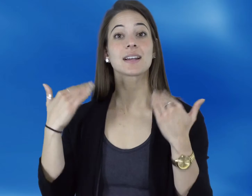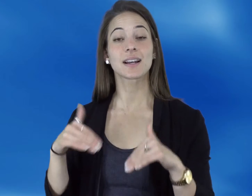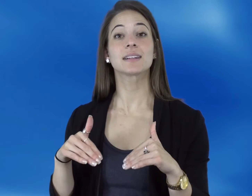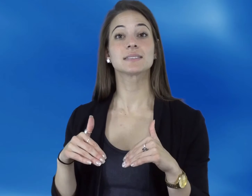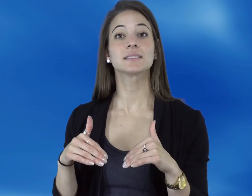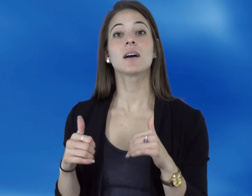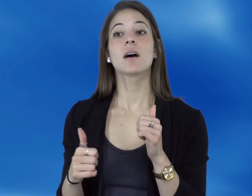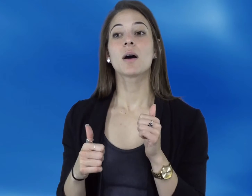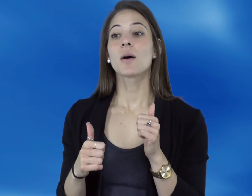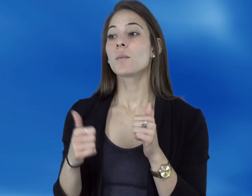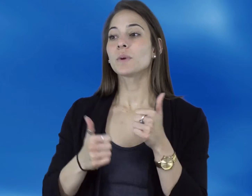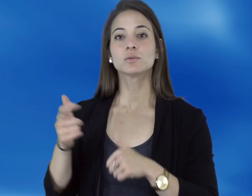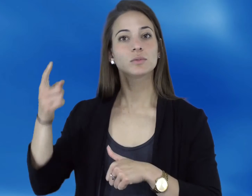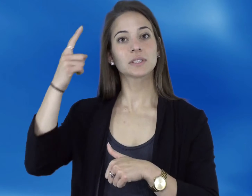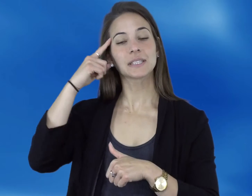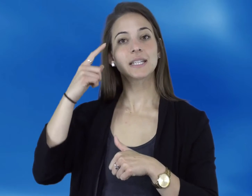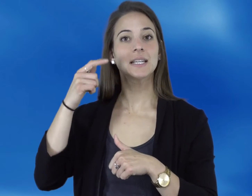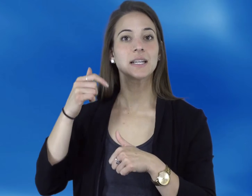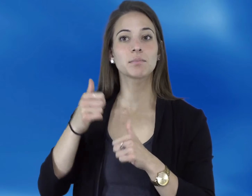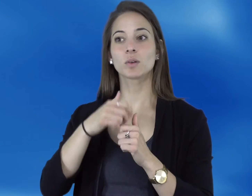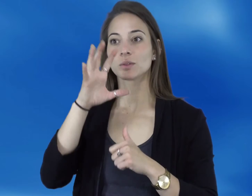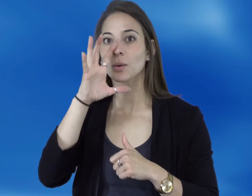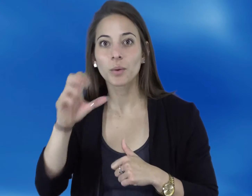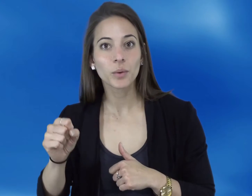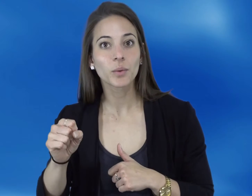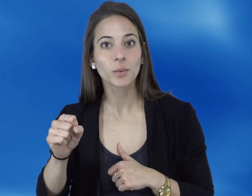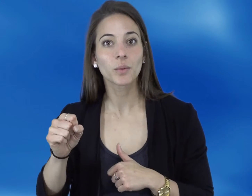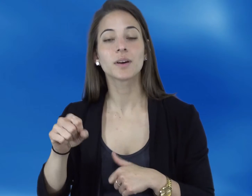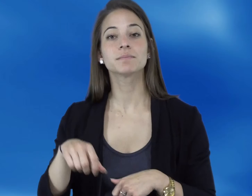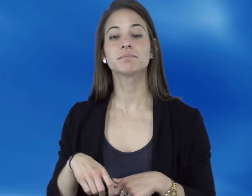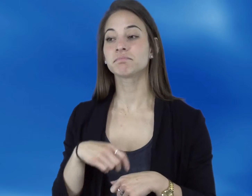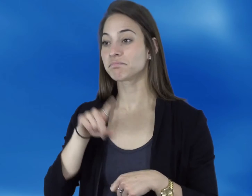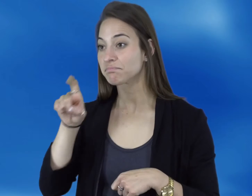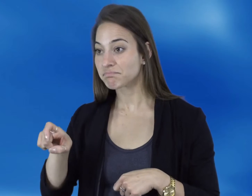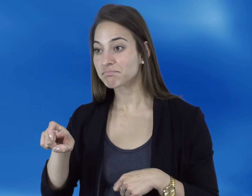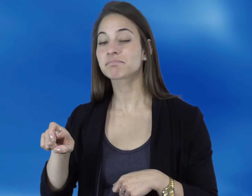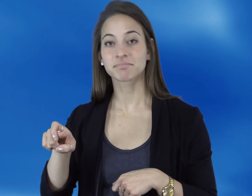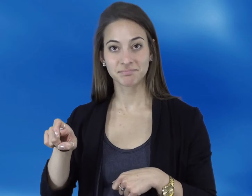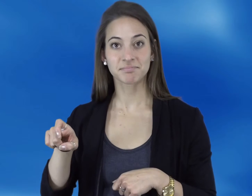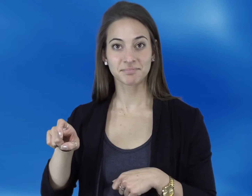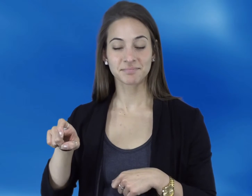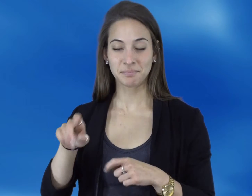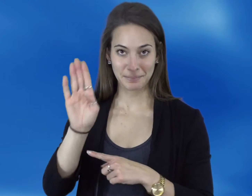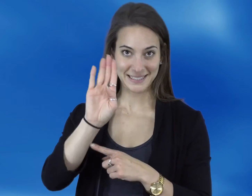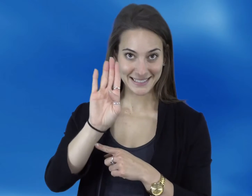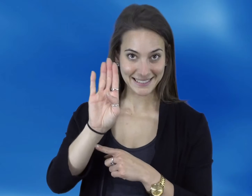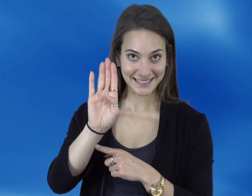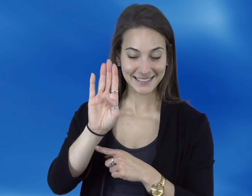Next, I asked the participants which sample they felt was most welcoming. Participants chose sample B, with sample